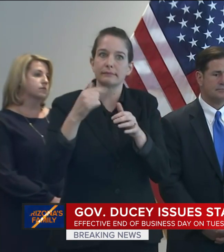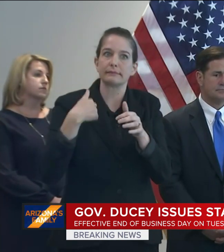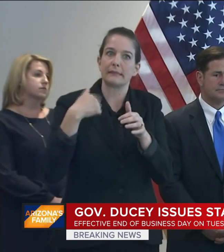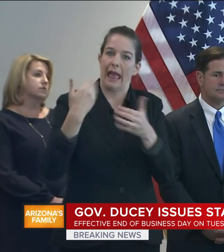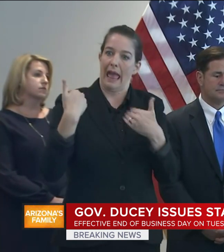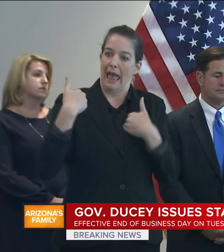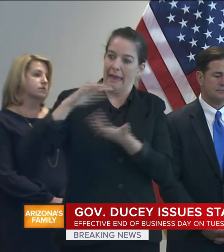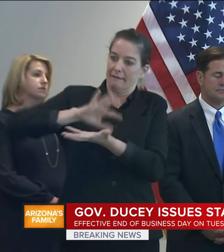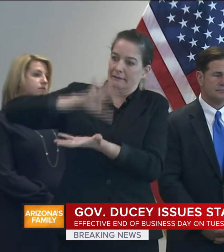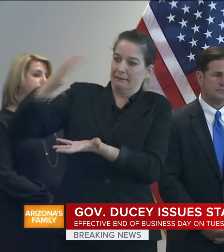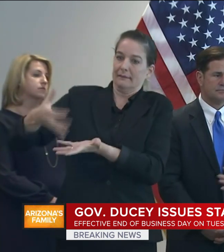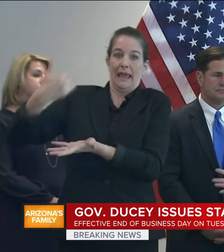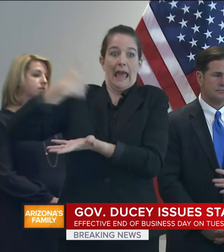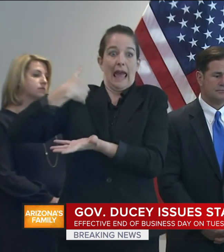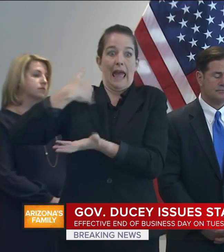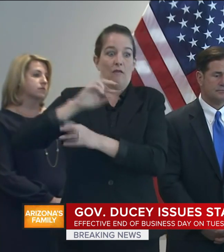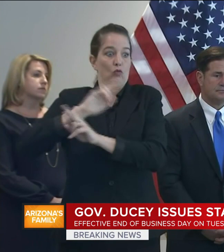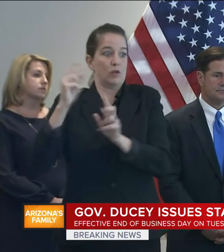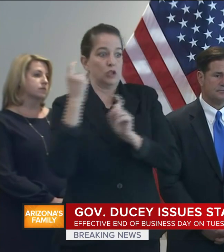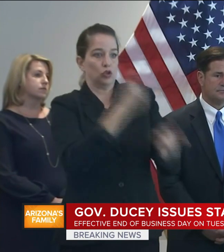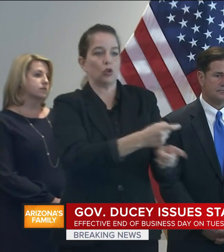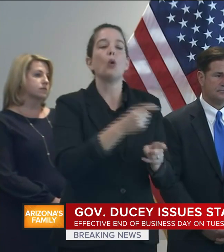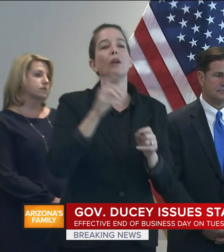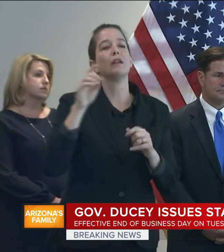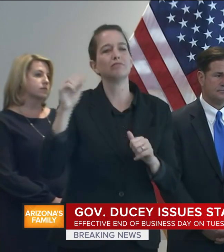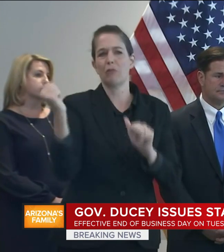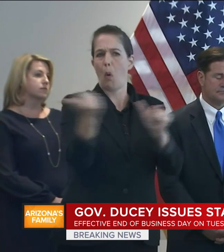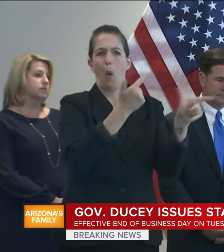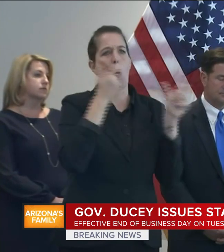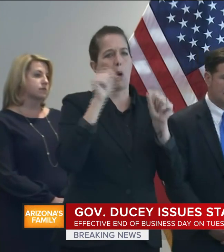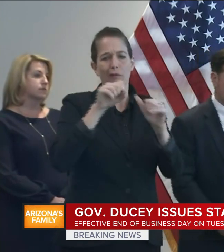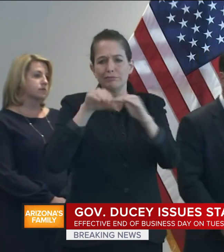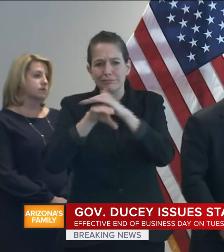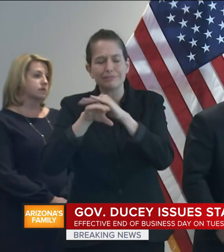resource that anyone can access via the web.